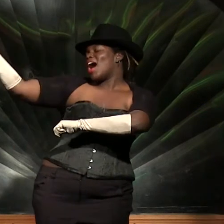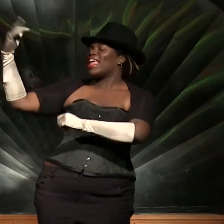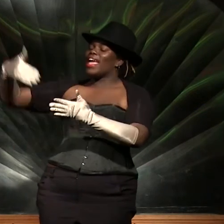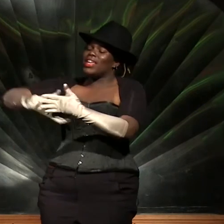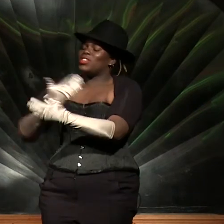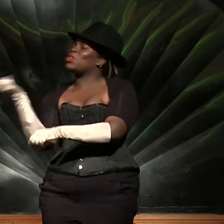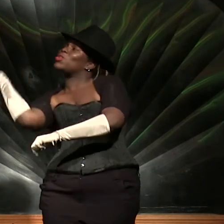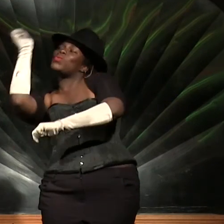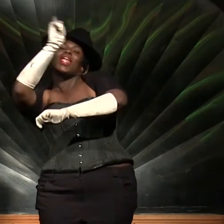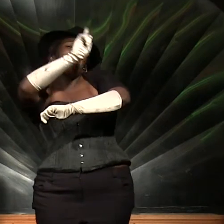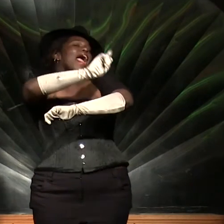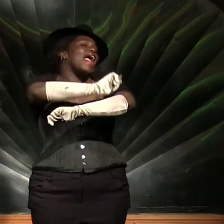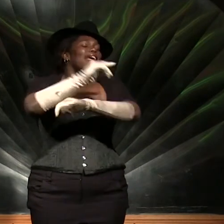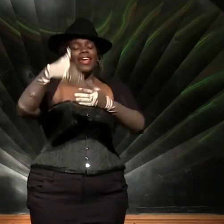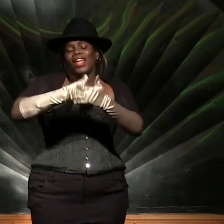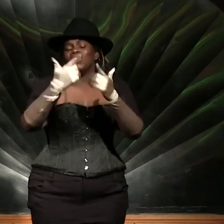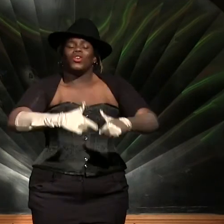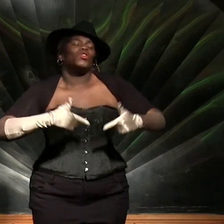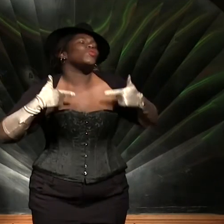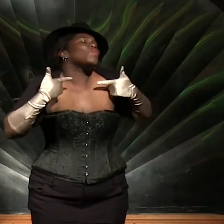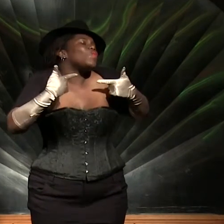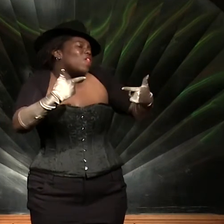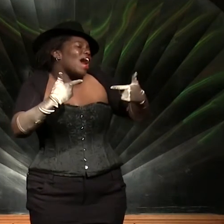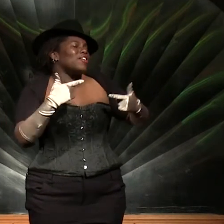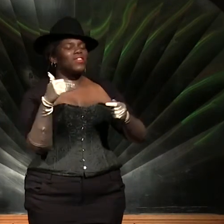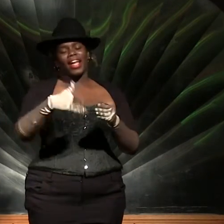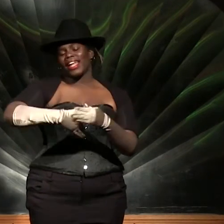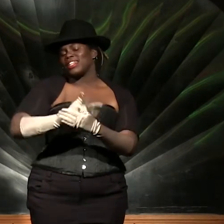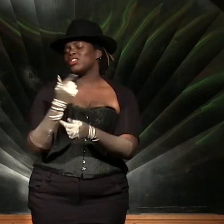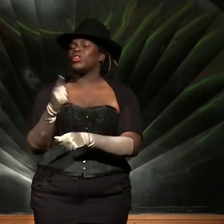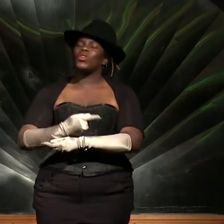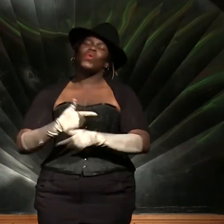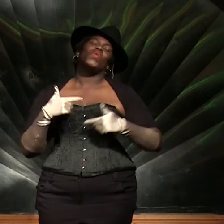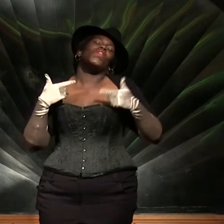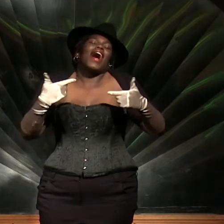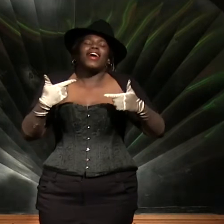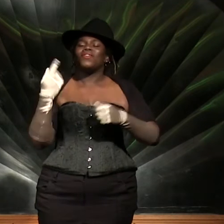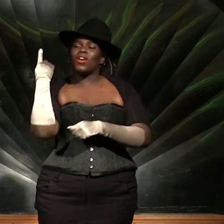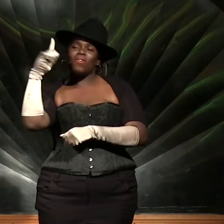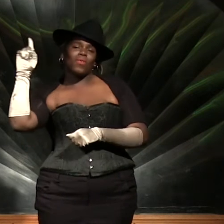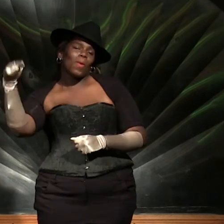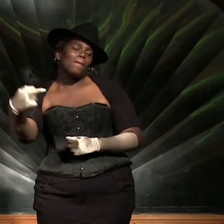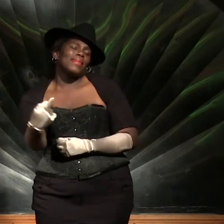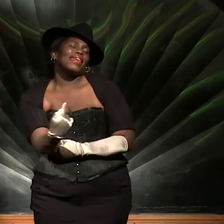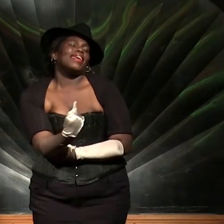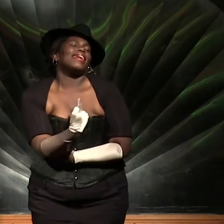It's a new day It's a new life It's a new life for me